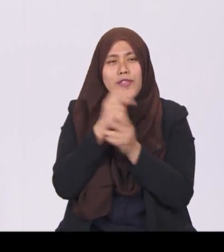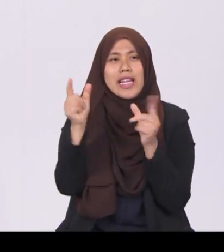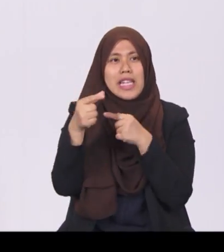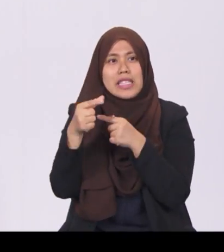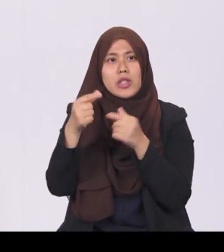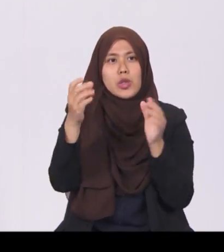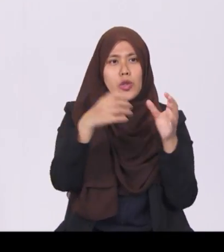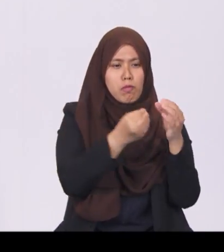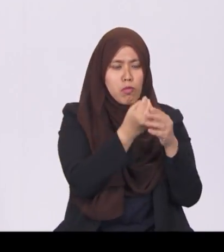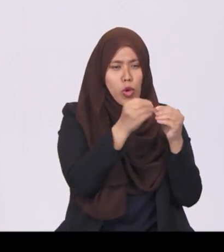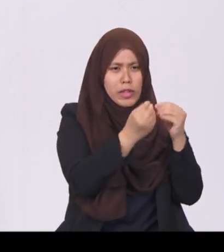over Singapore,